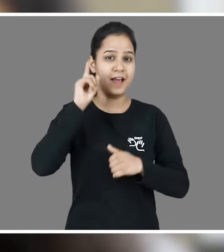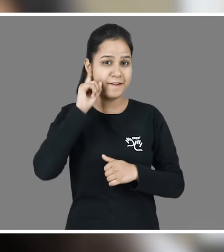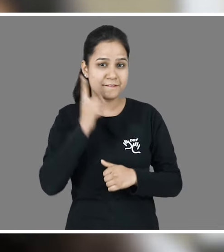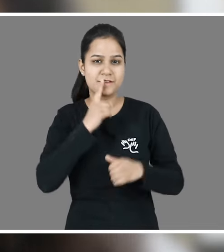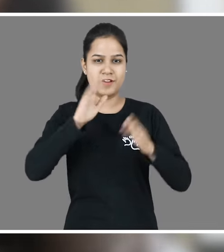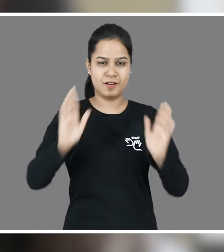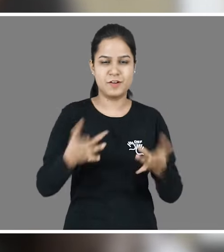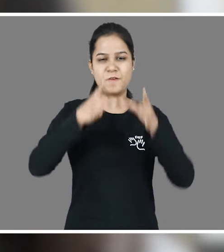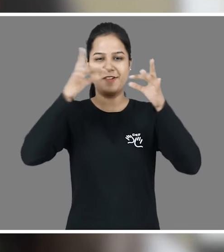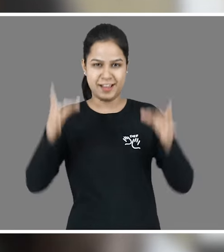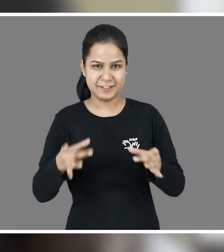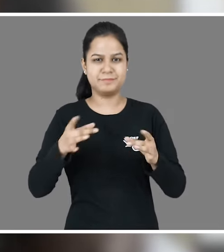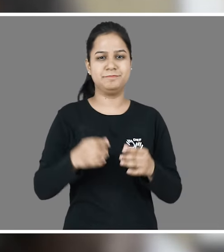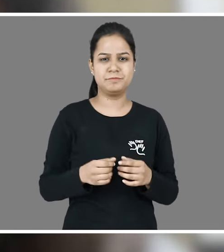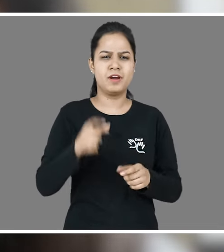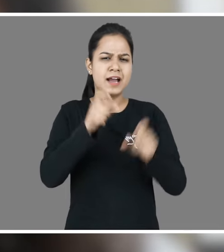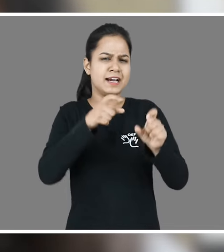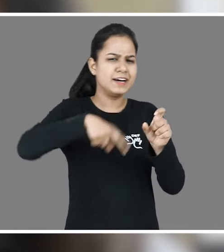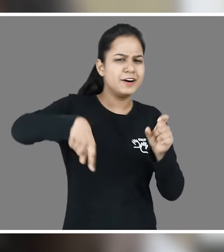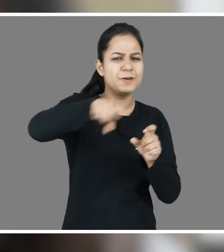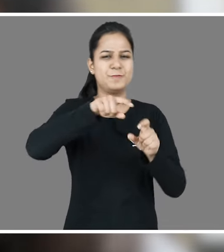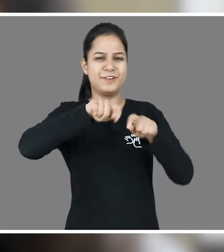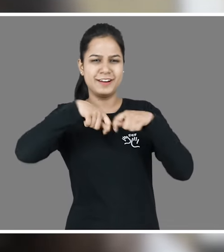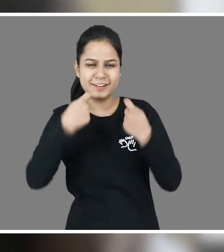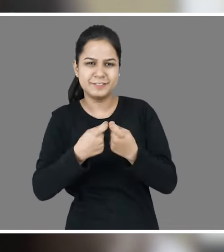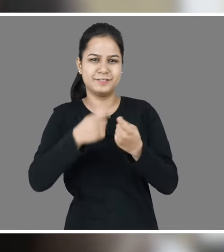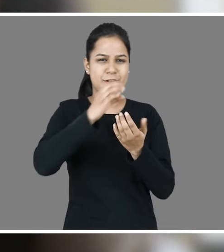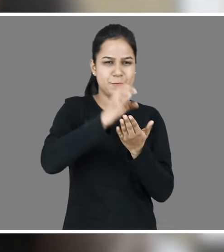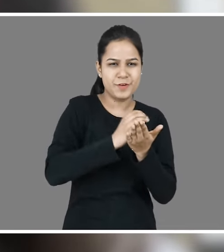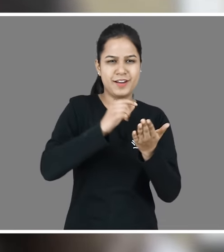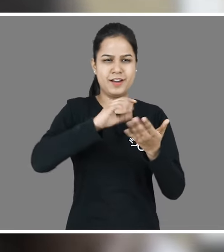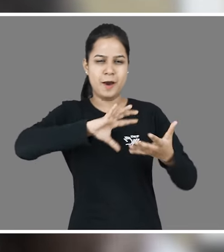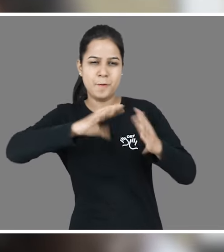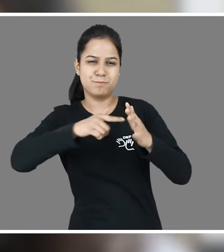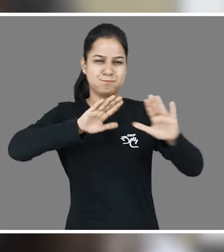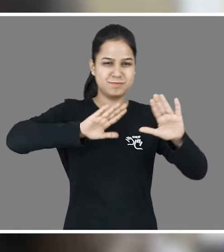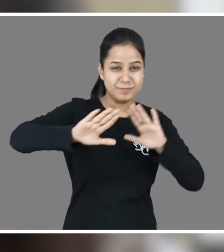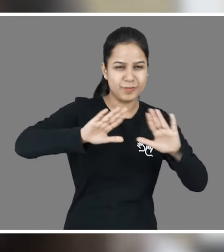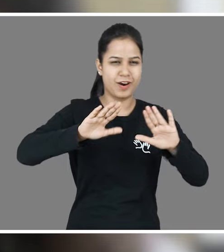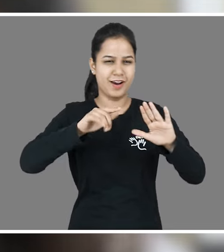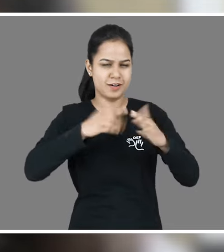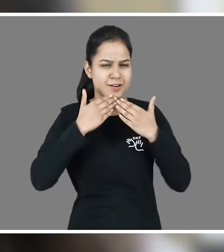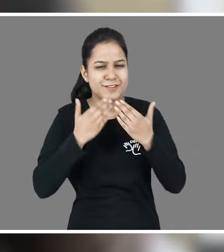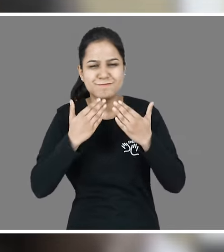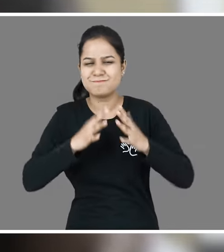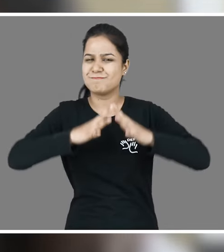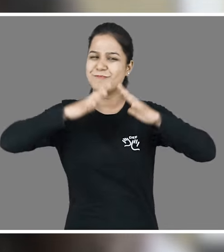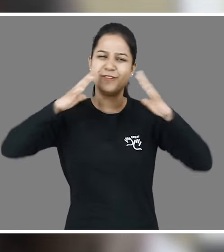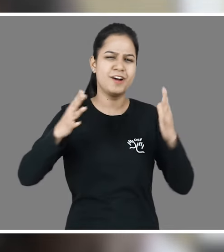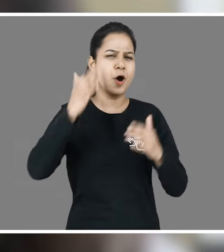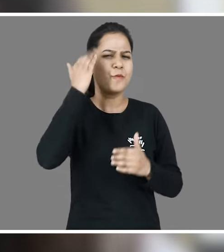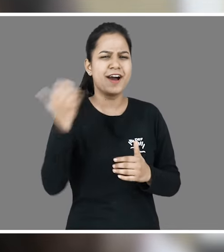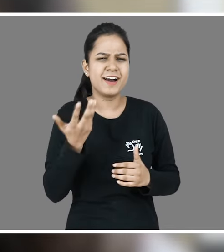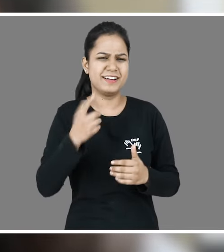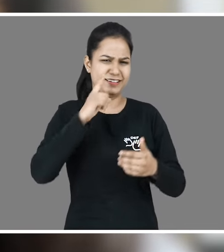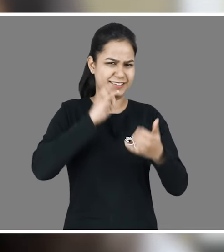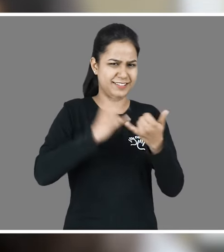extremely grateful to the whole team who has designed this course because they make learning really, really fun. It does not seem like an